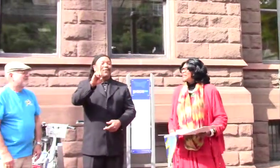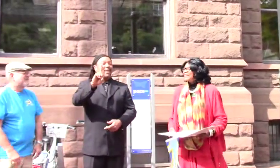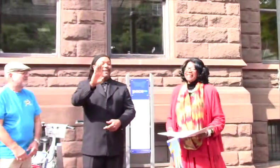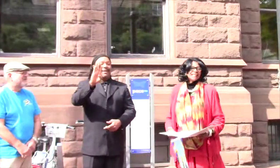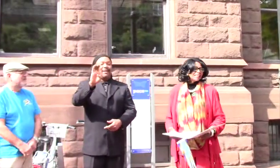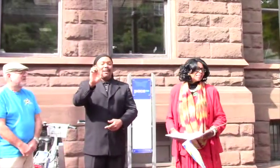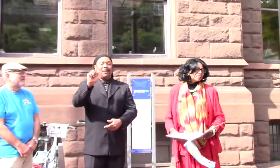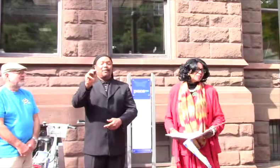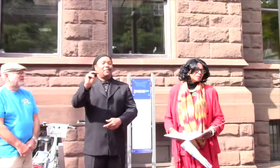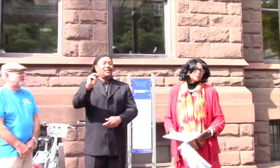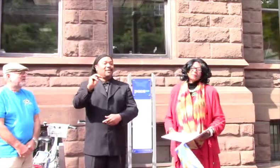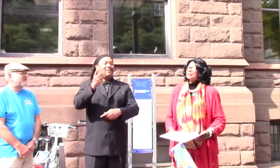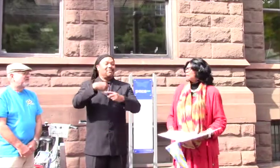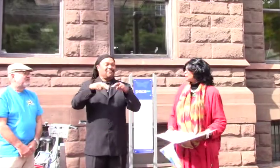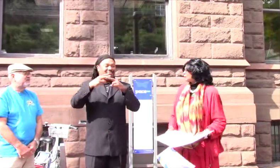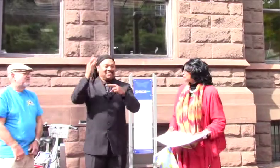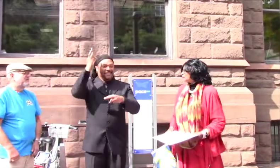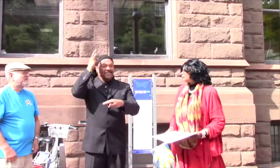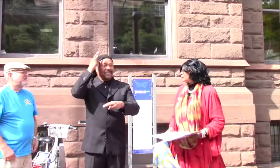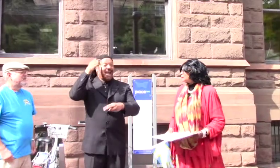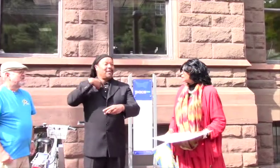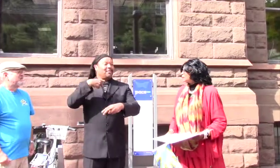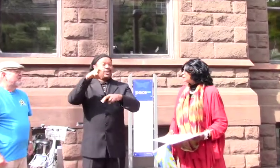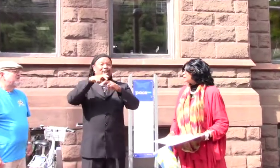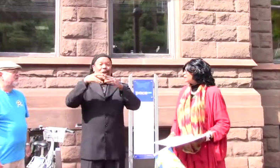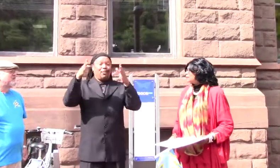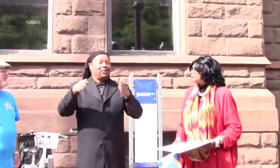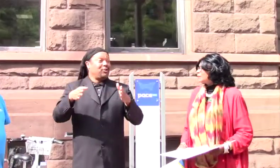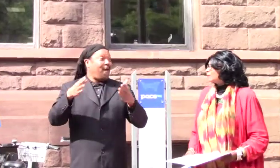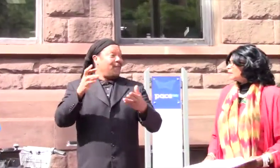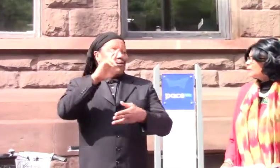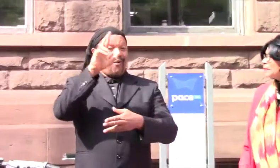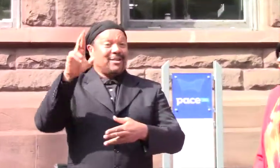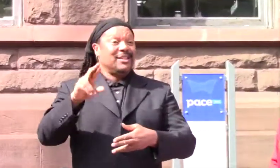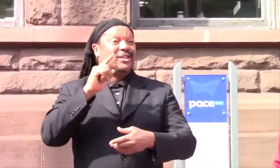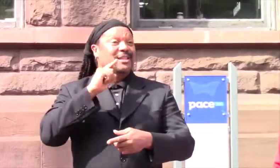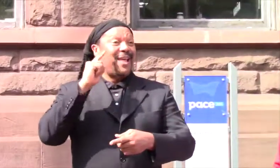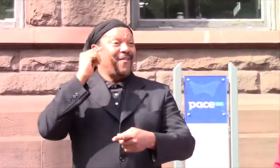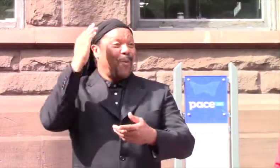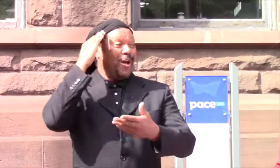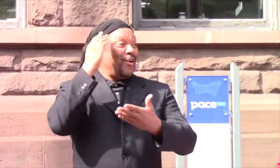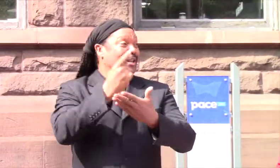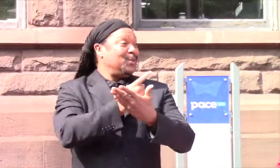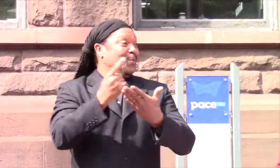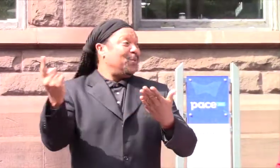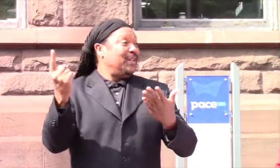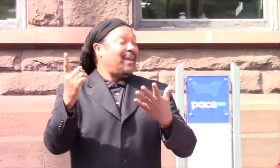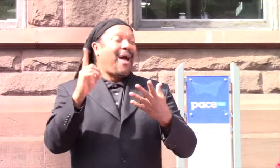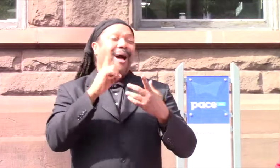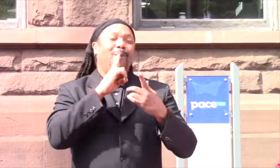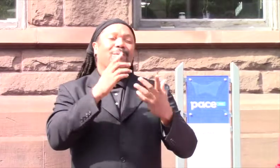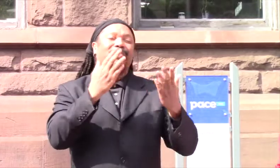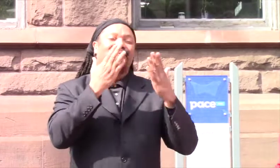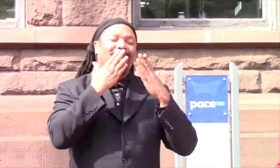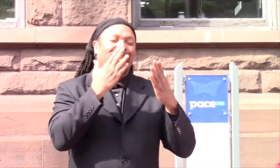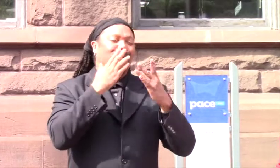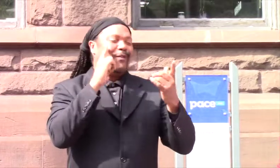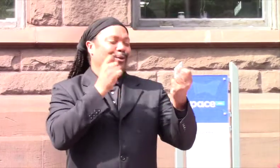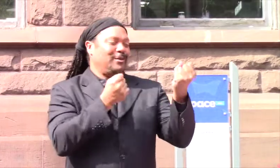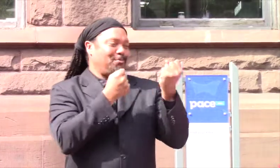My name is Fred Mead. This is my sign. I'm a chairperson of the Rochester Deaf Awareness Week. I thank you